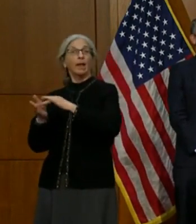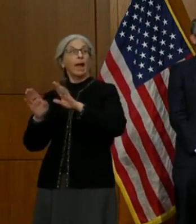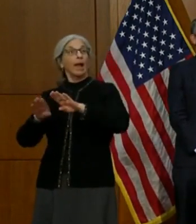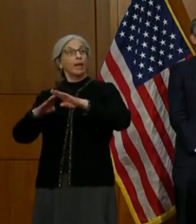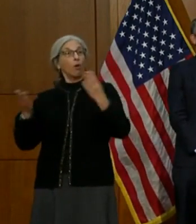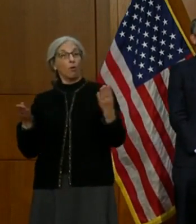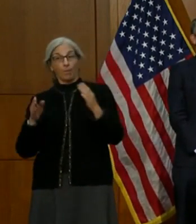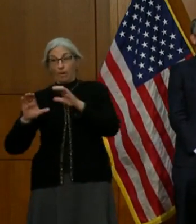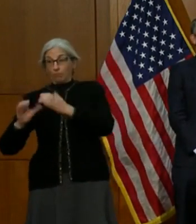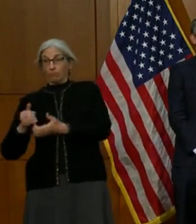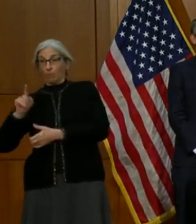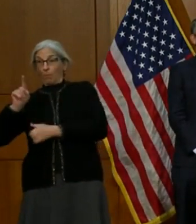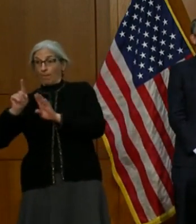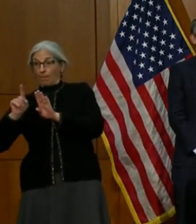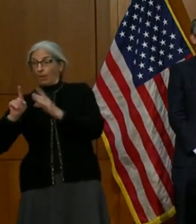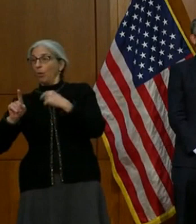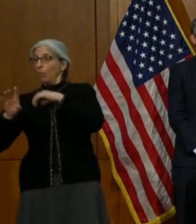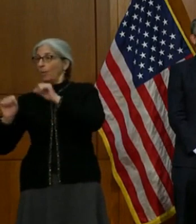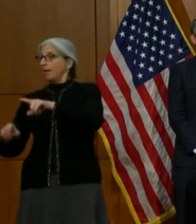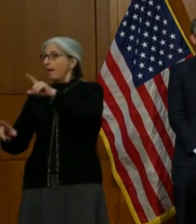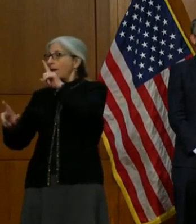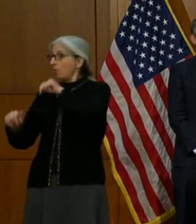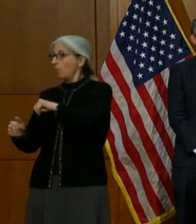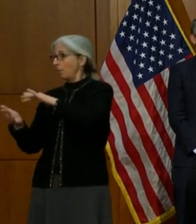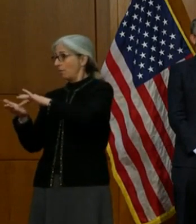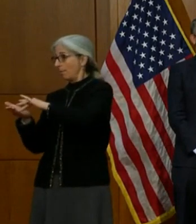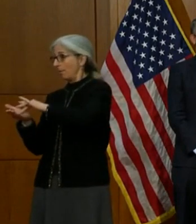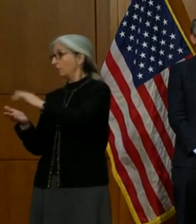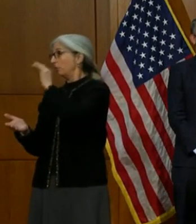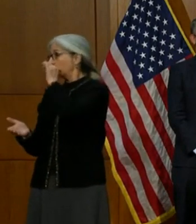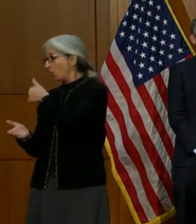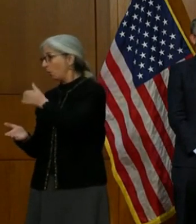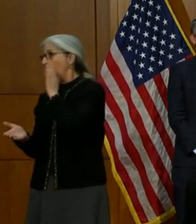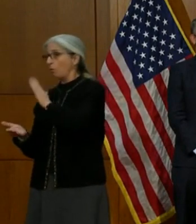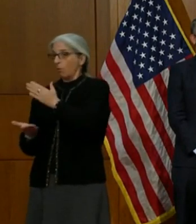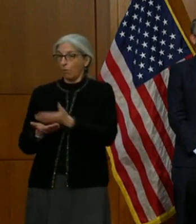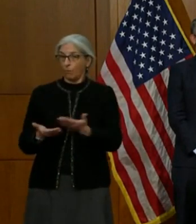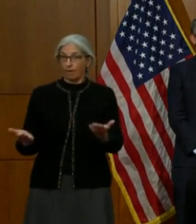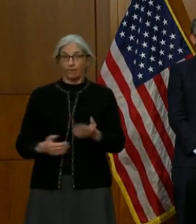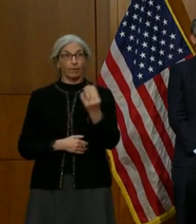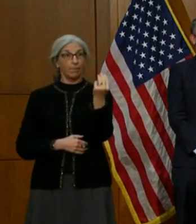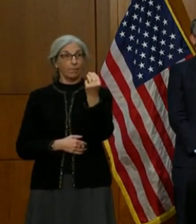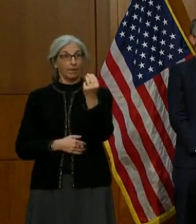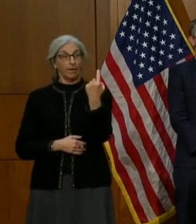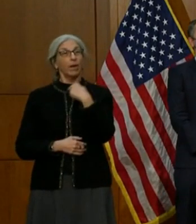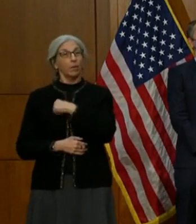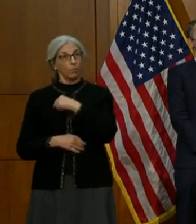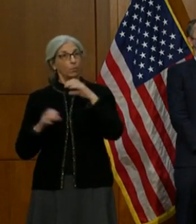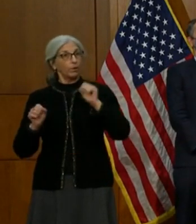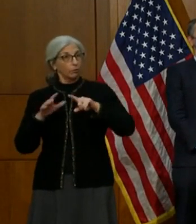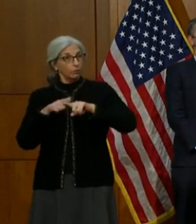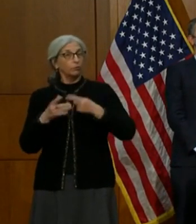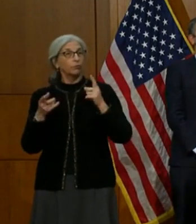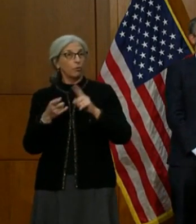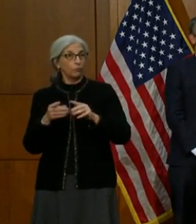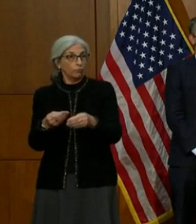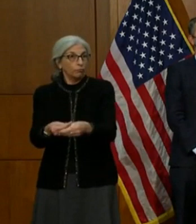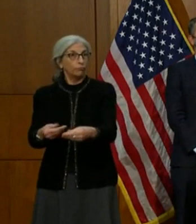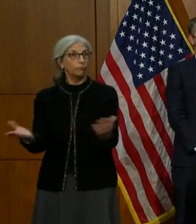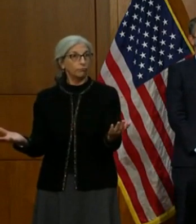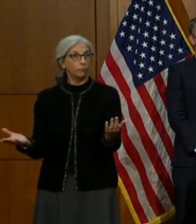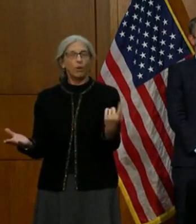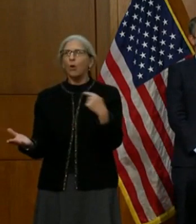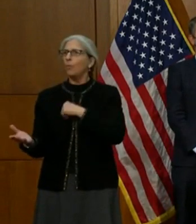Commonwealth we could order vaccine tomorrow it would be here on Monday and we could begin doing that. So we